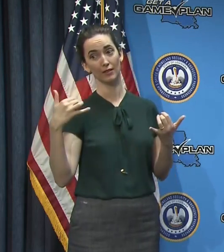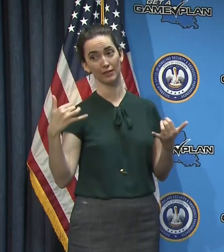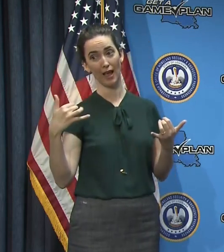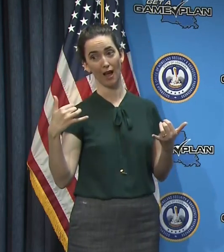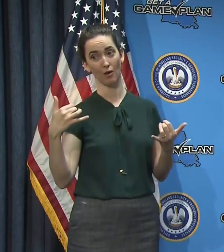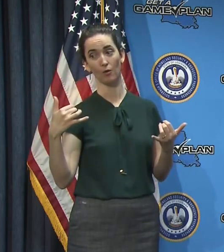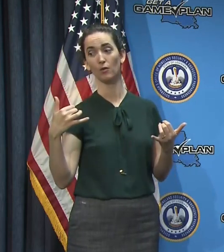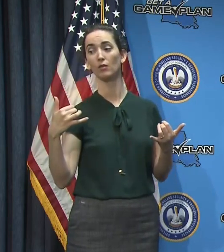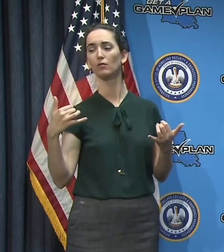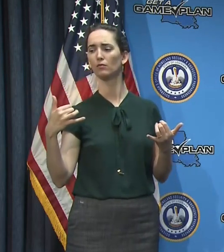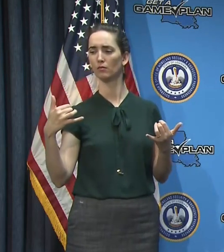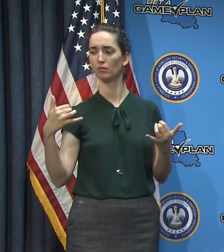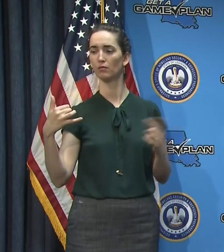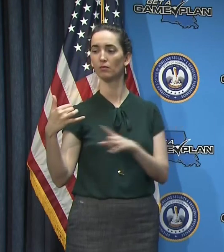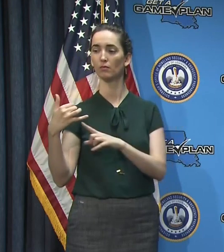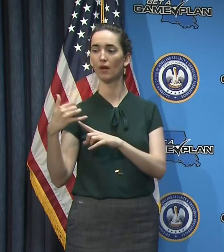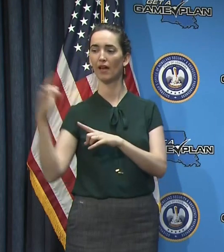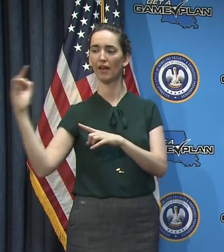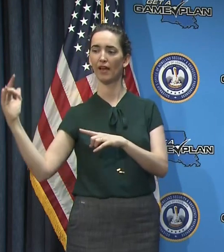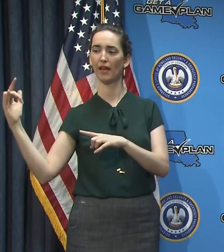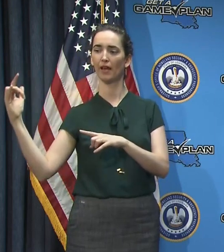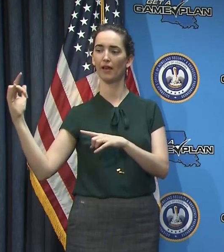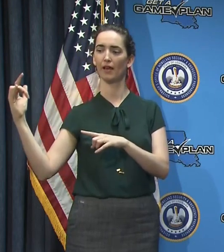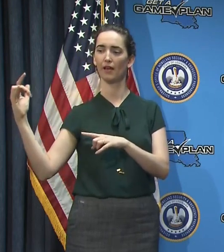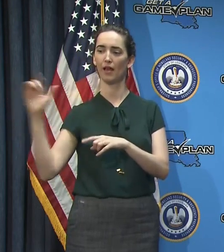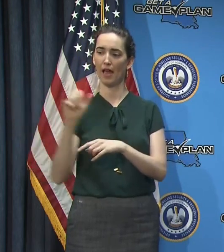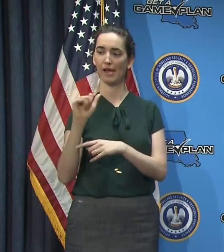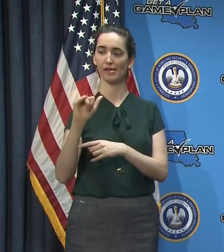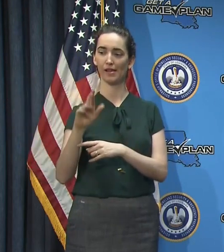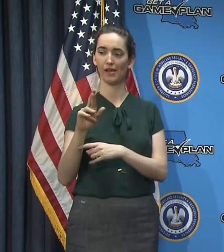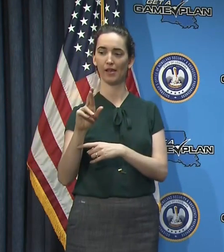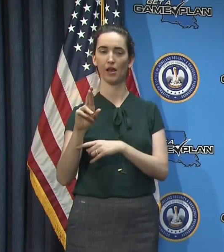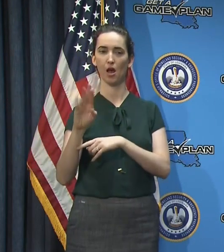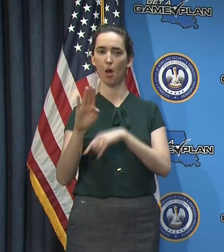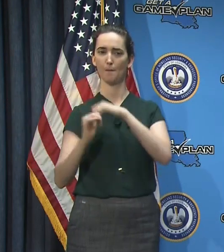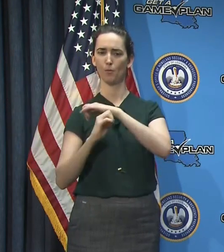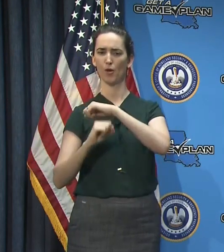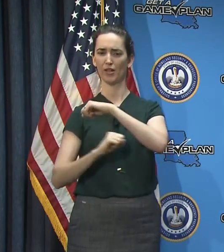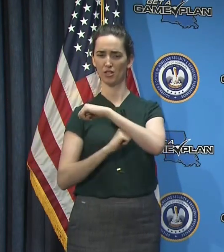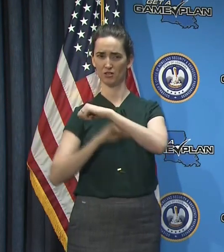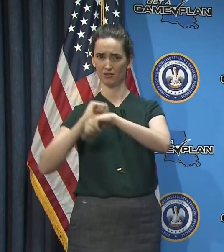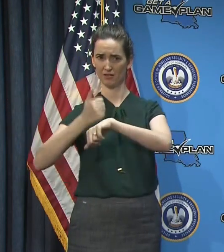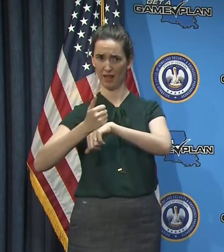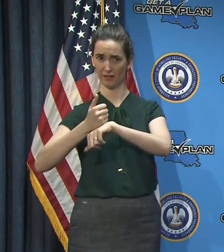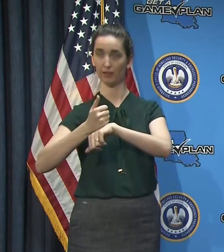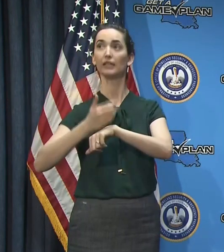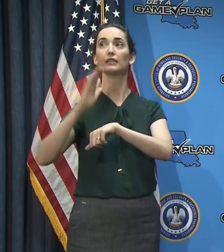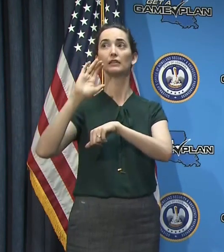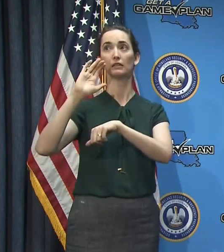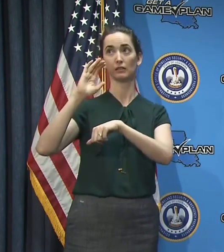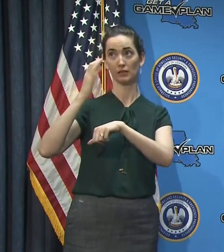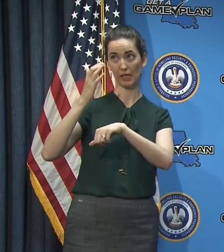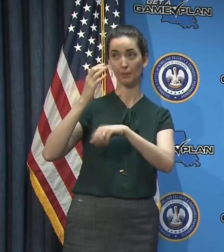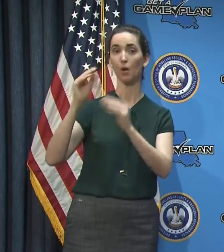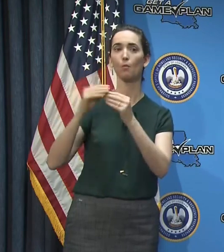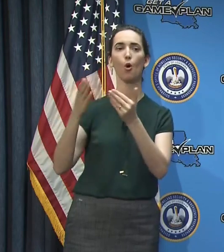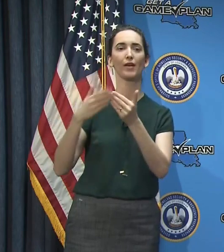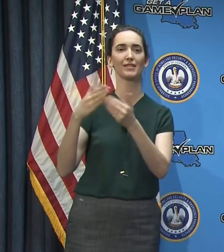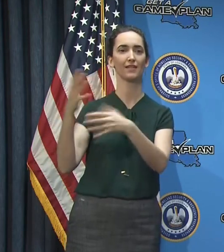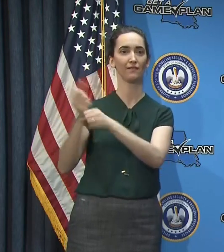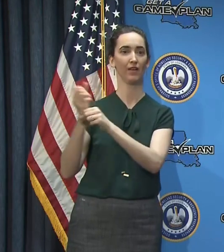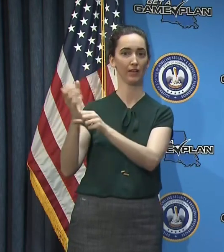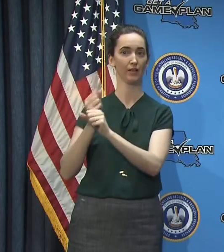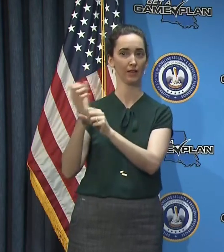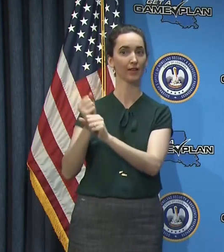the air bridge in place. It appears that the PPE is becoming more readily available. I'm not going to say that we have as much as we would